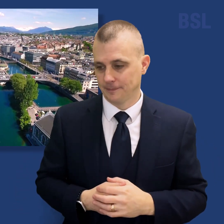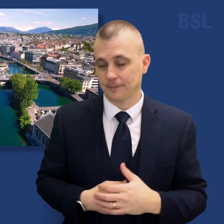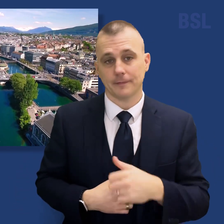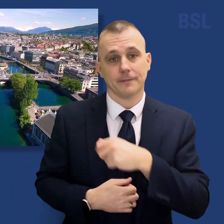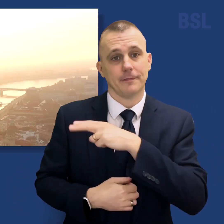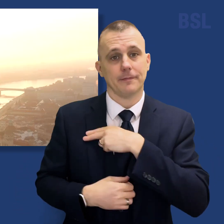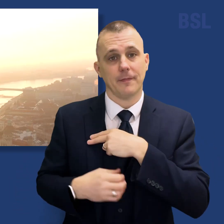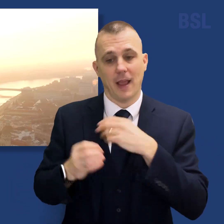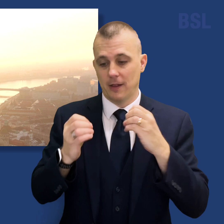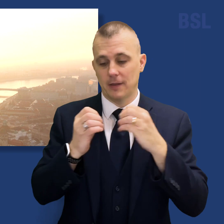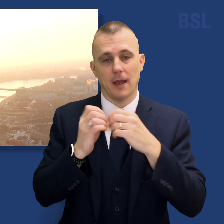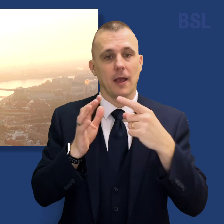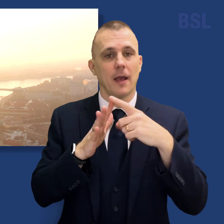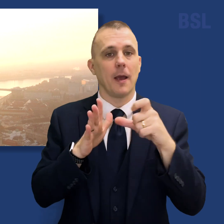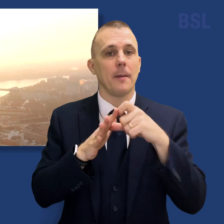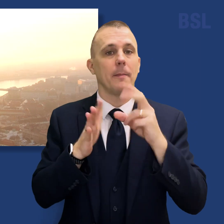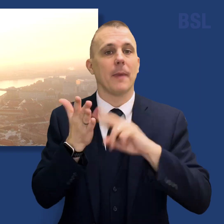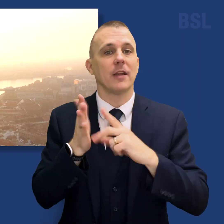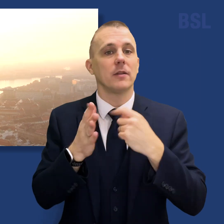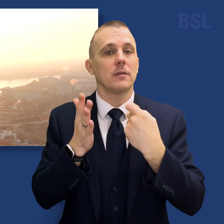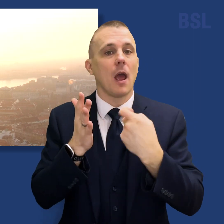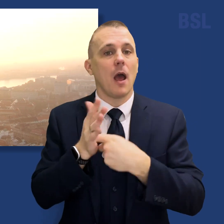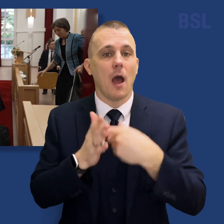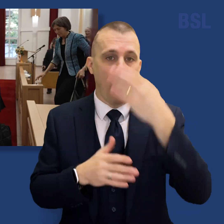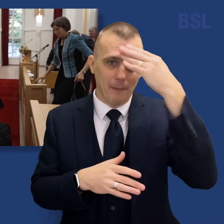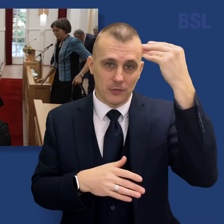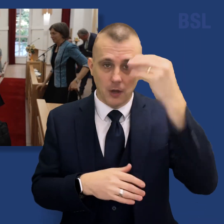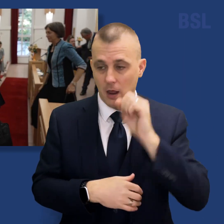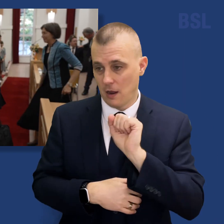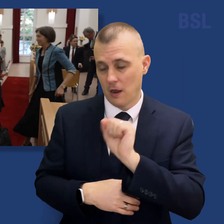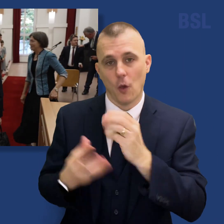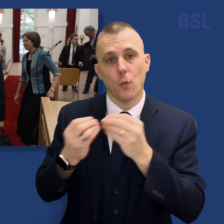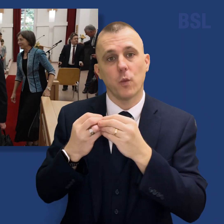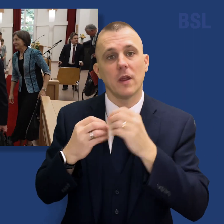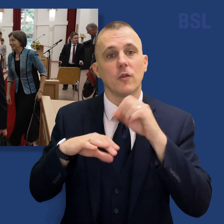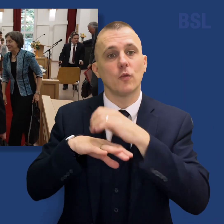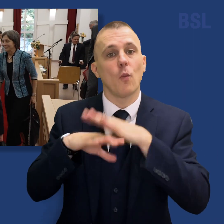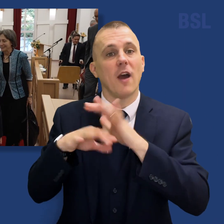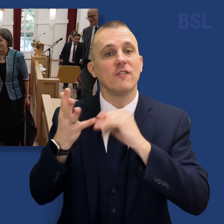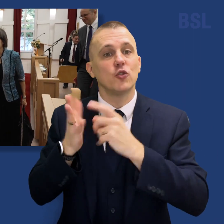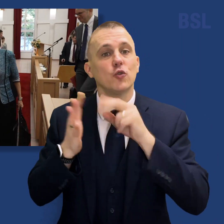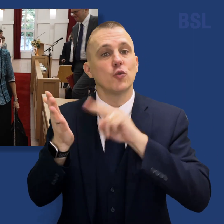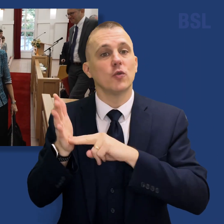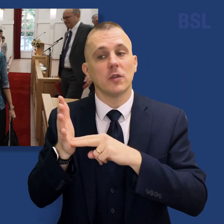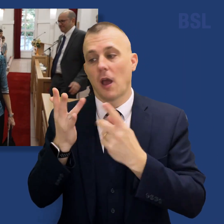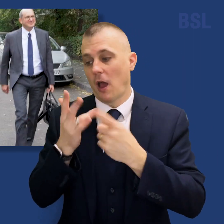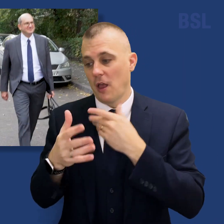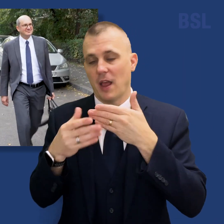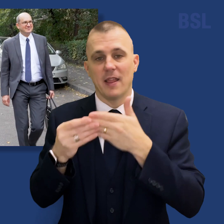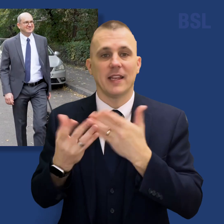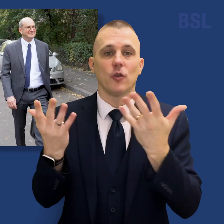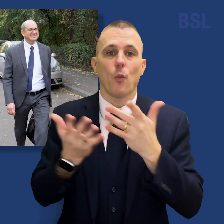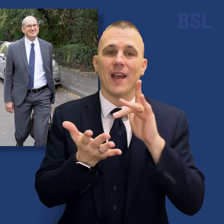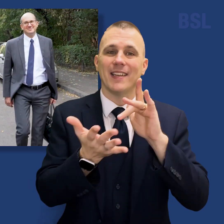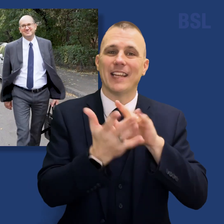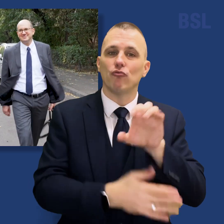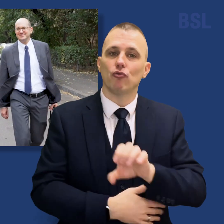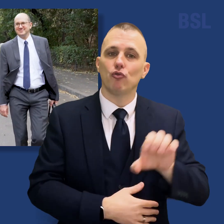Elder David A. Badnar of the Twelve, along with his wife Susan and other senior church leaders, traveled to Central Europe in